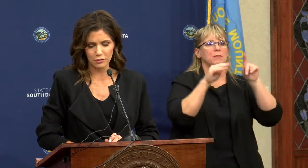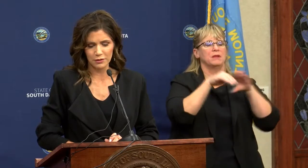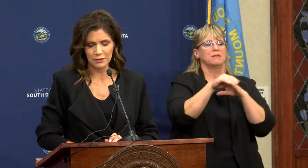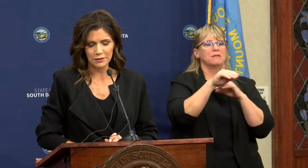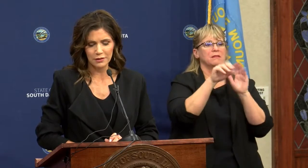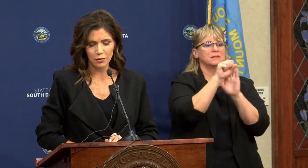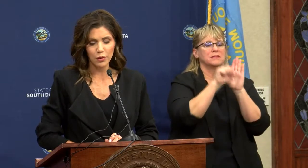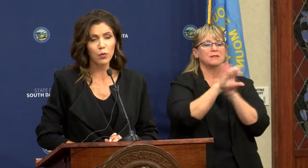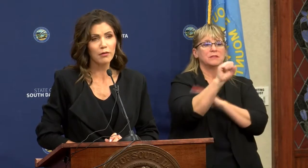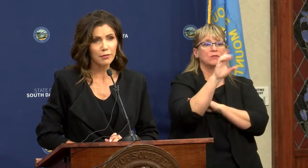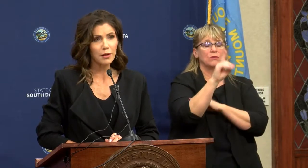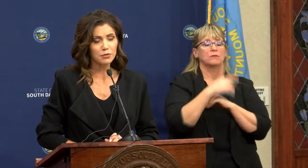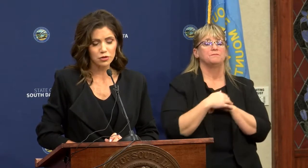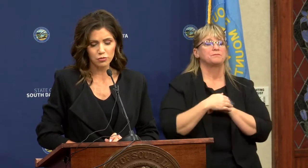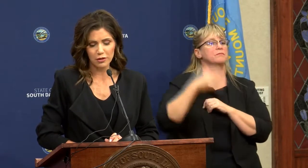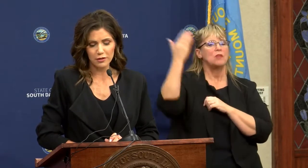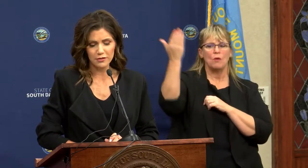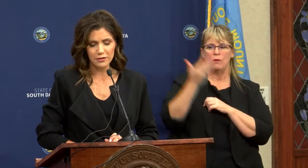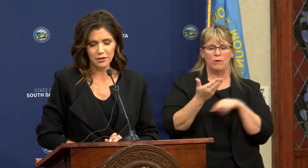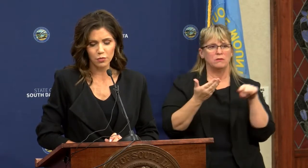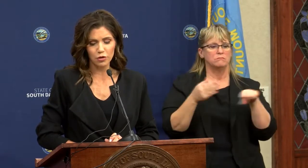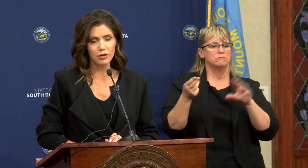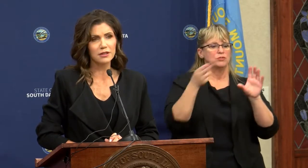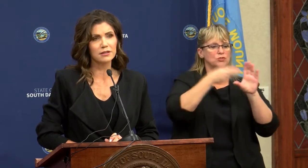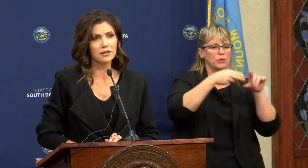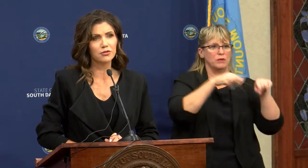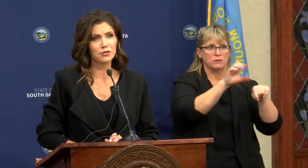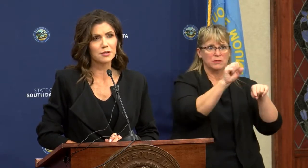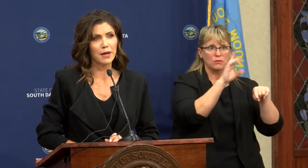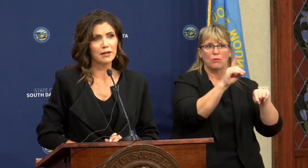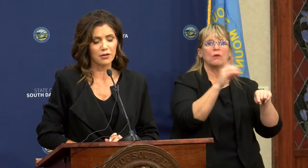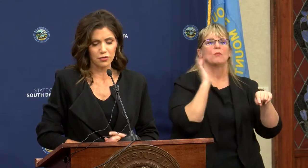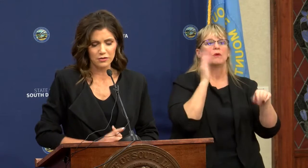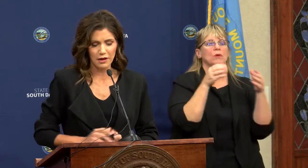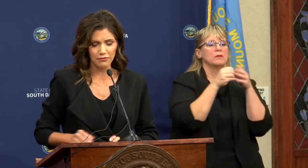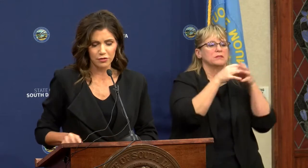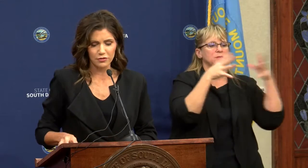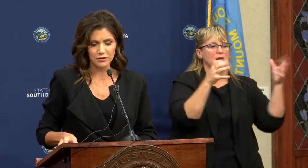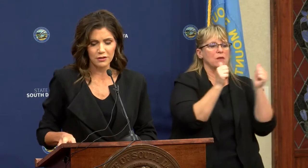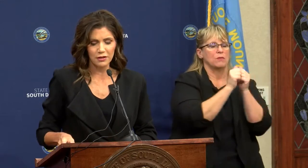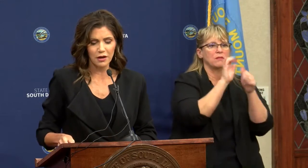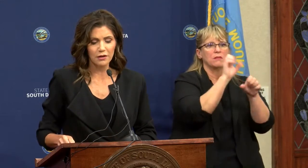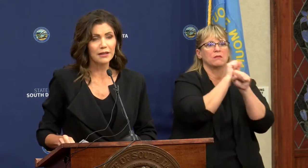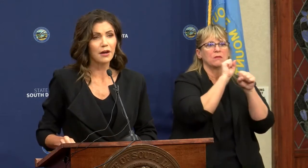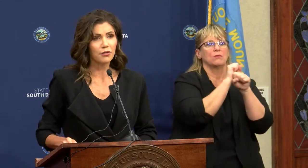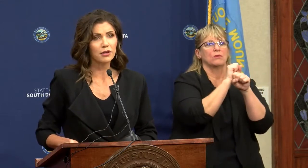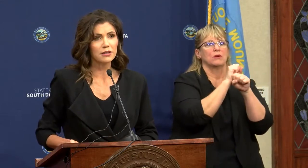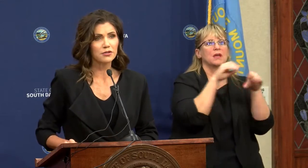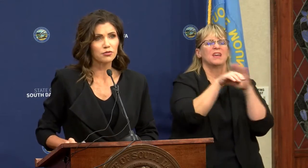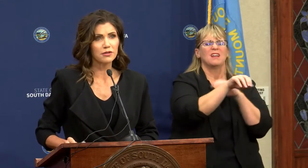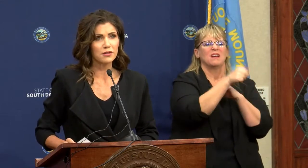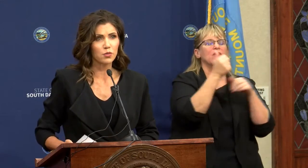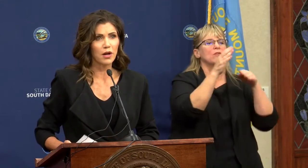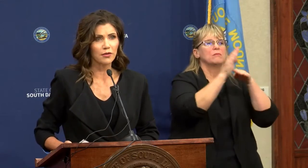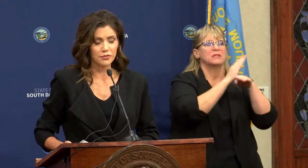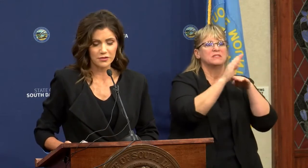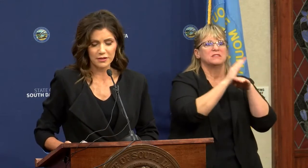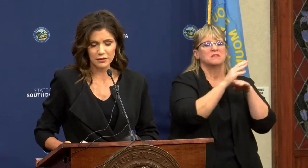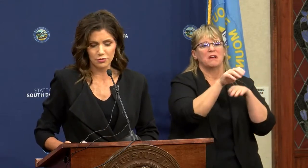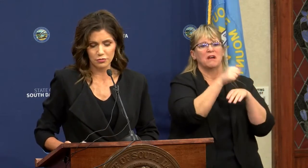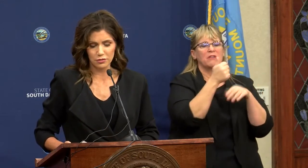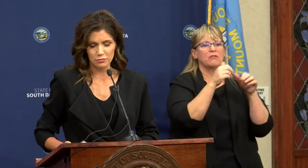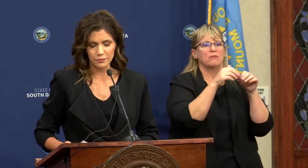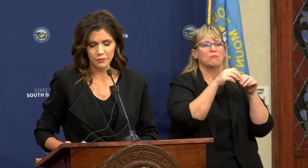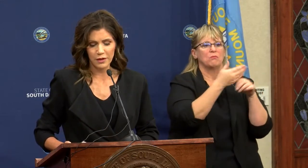South Dakota. We welcome them to join us and we're going to continue to expand on those efforts in other industries as well.